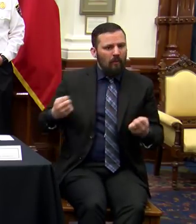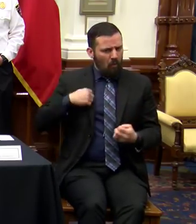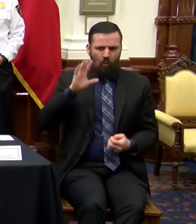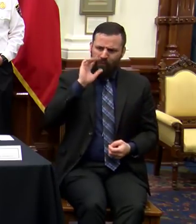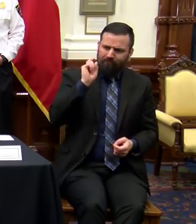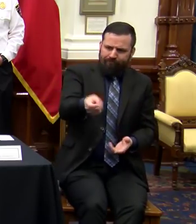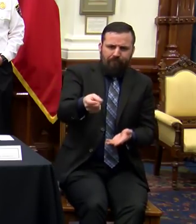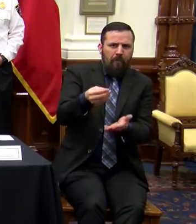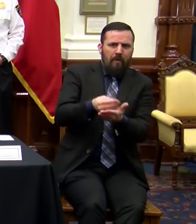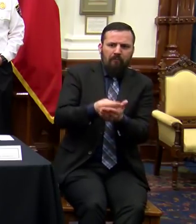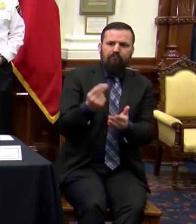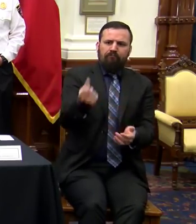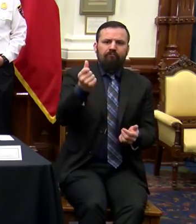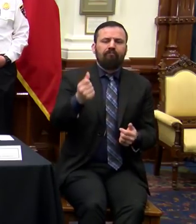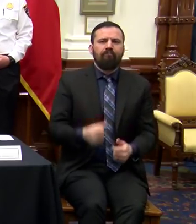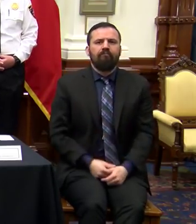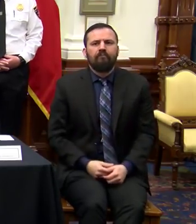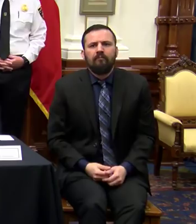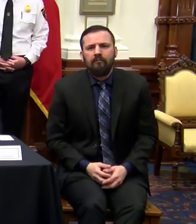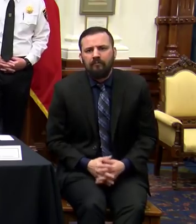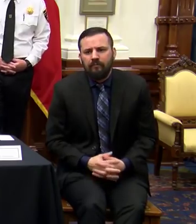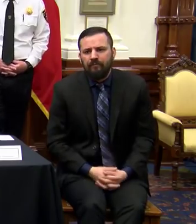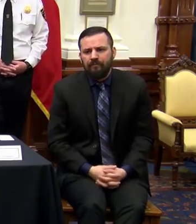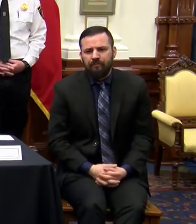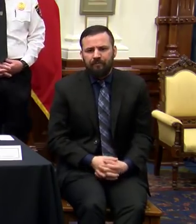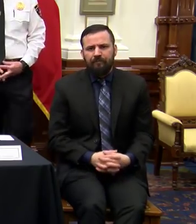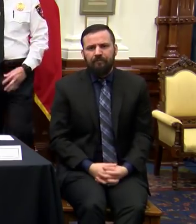spot. Thanks, guys. Good to run. Thanks,